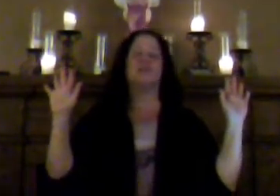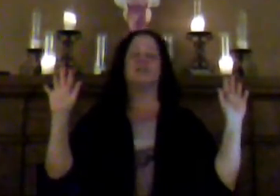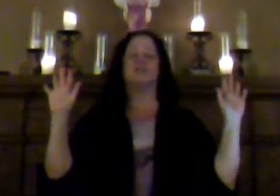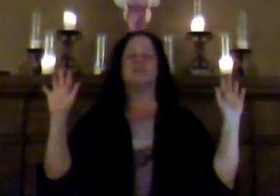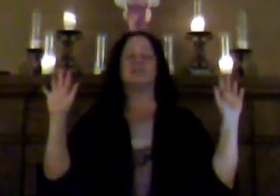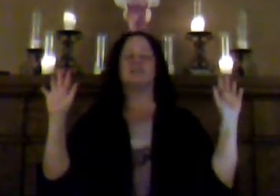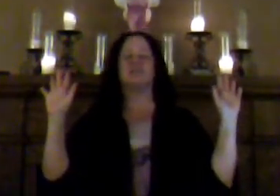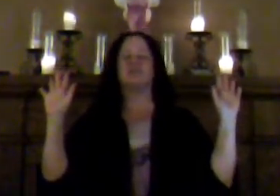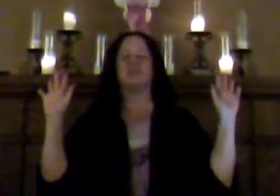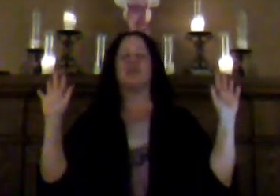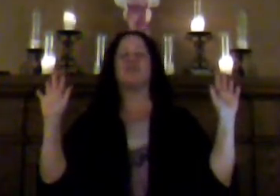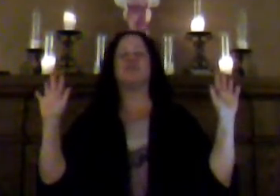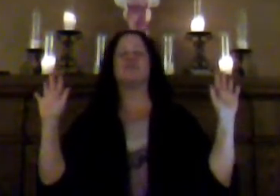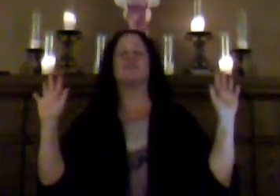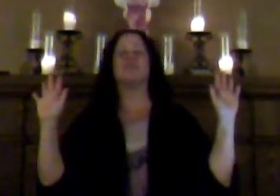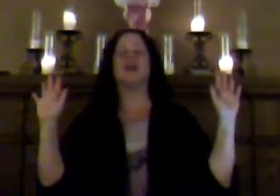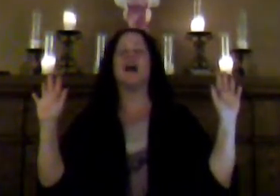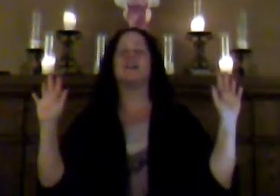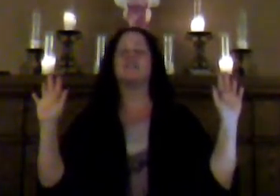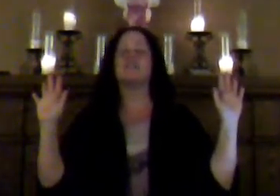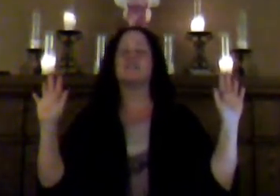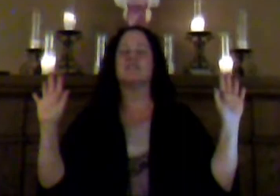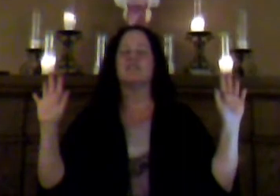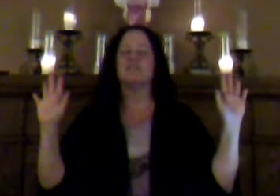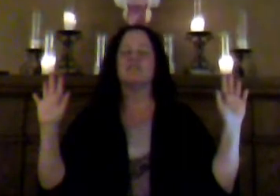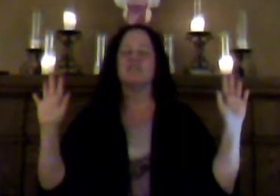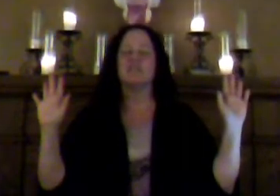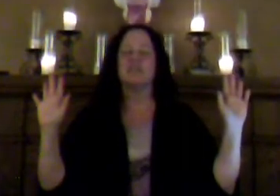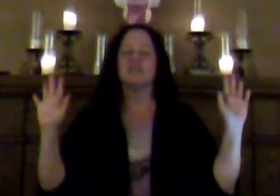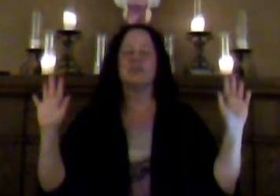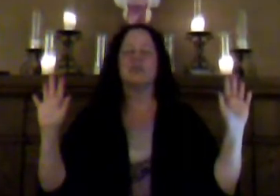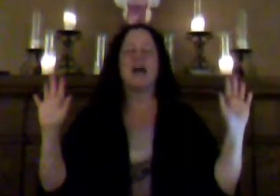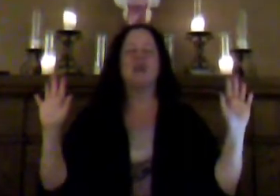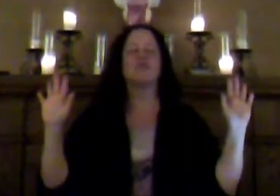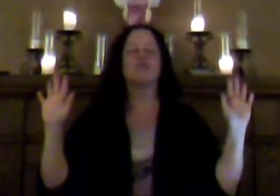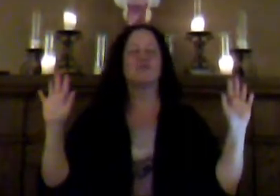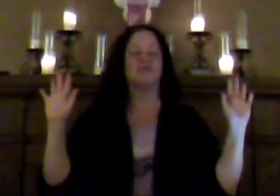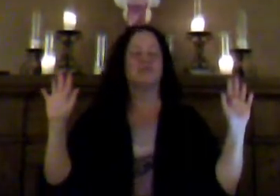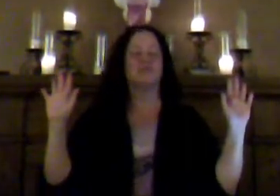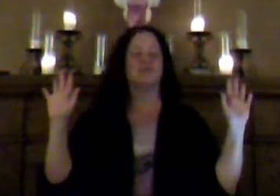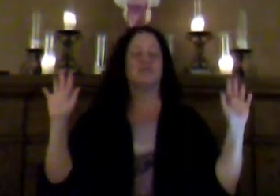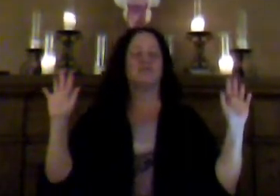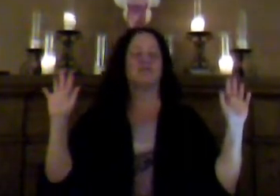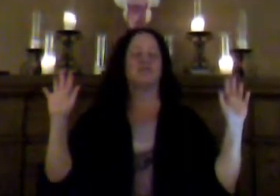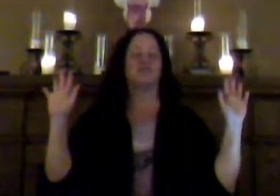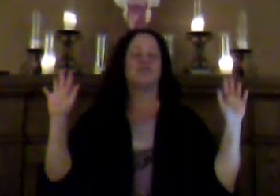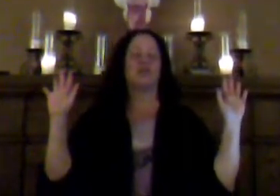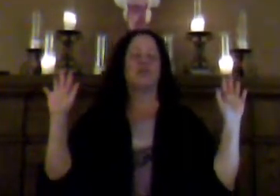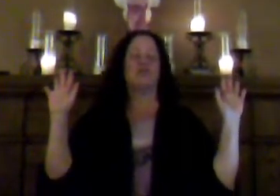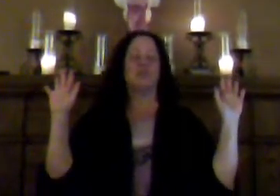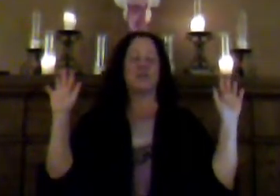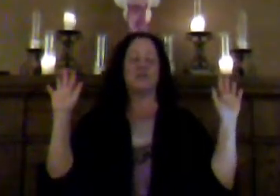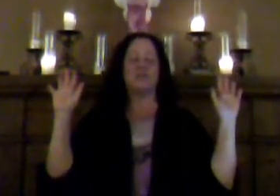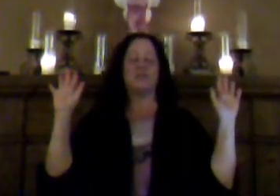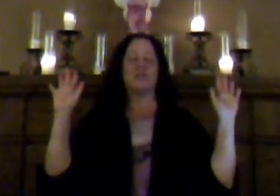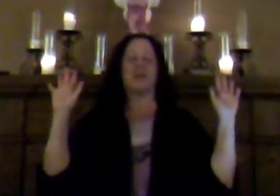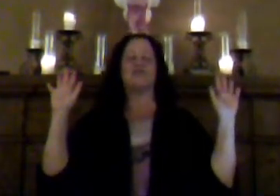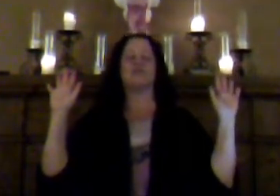of wisdom and guidance from your counsel, from this one's counsel,